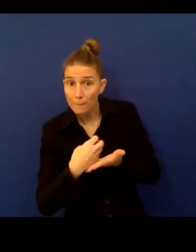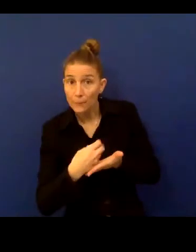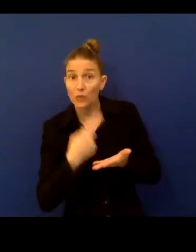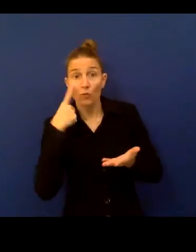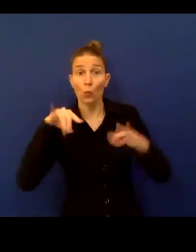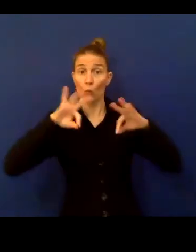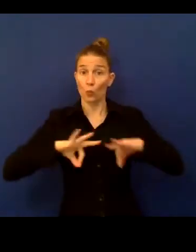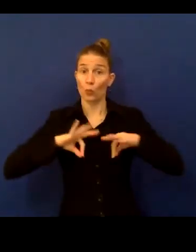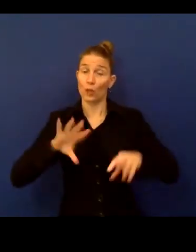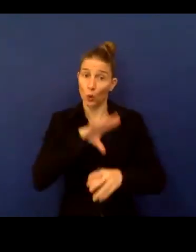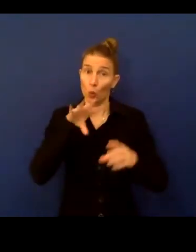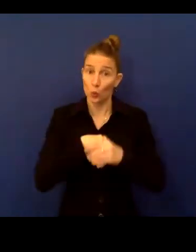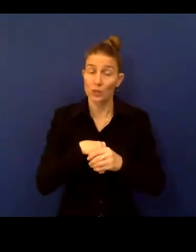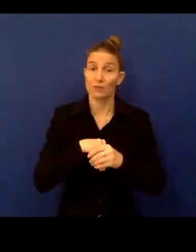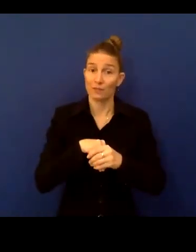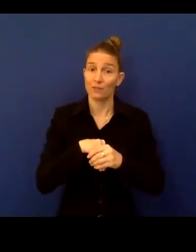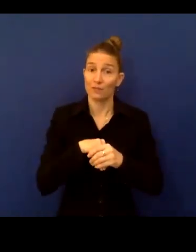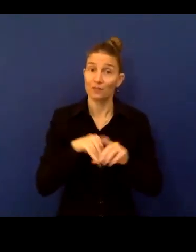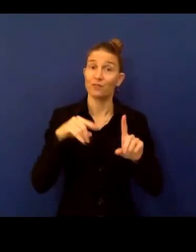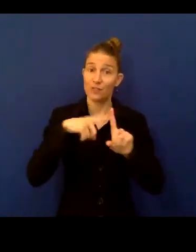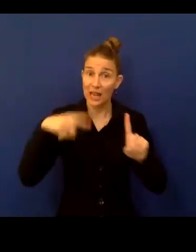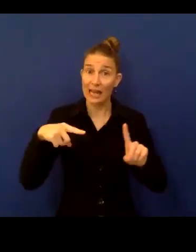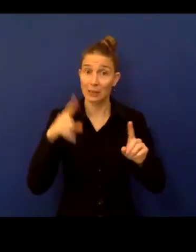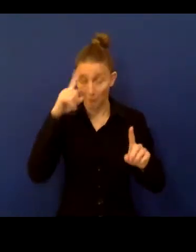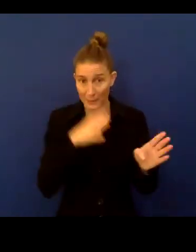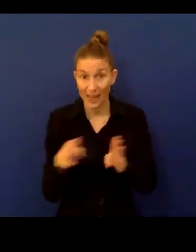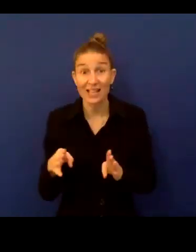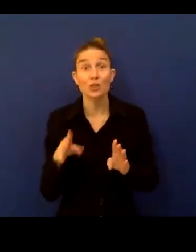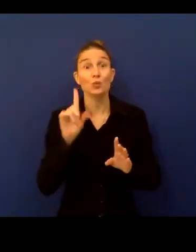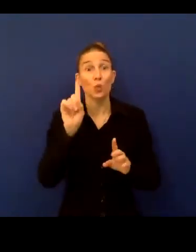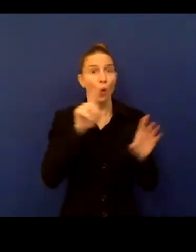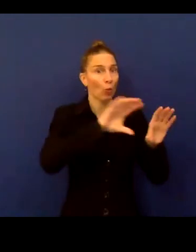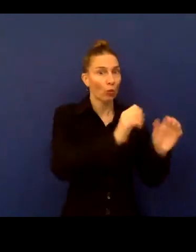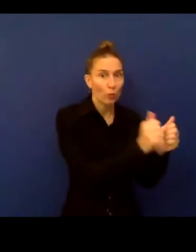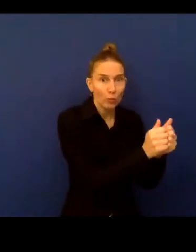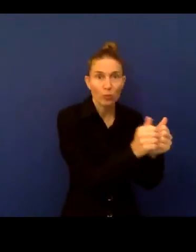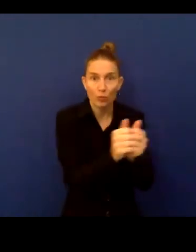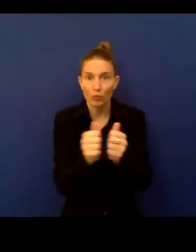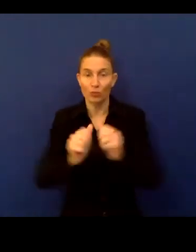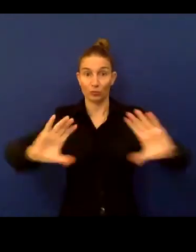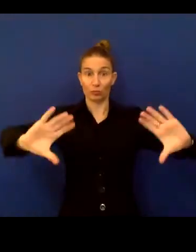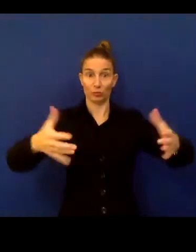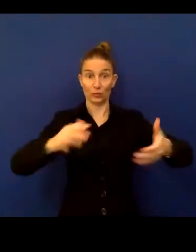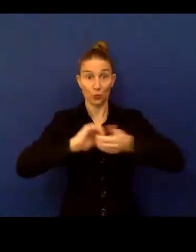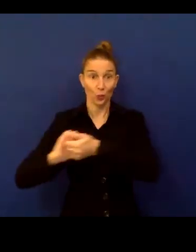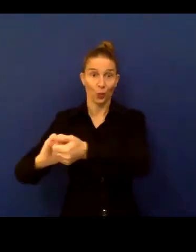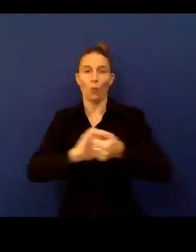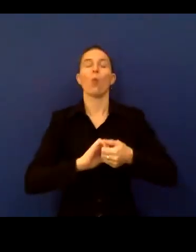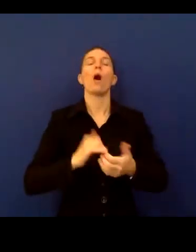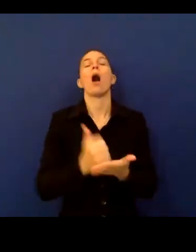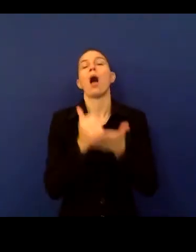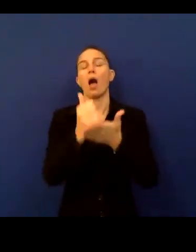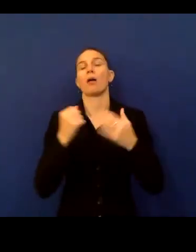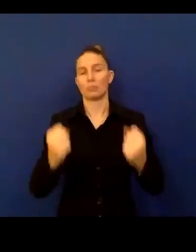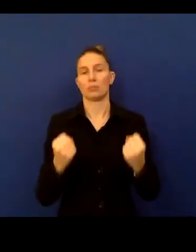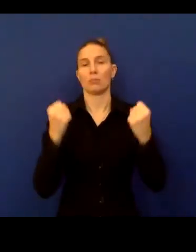data action plan. And I think that co-creation of the action plan with partners is key to strengthening capacity for collection and use